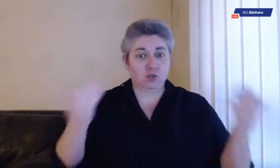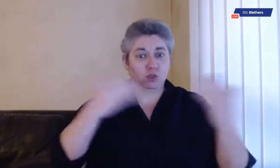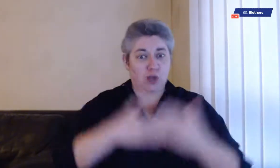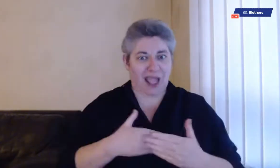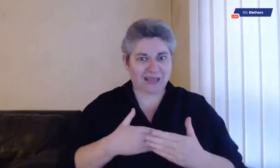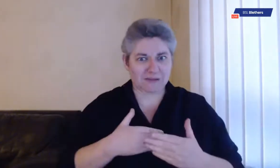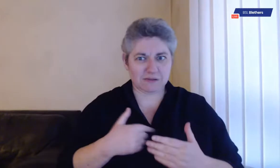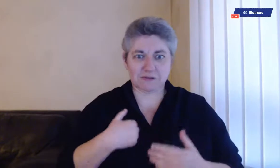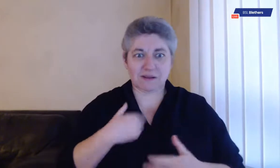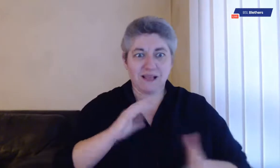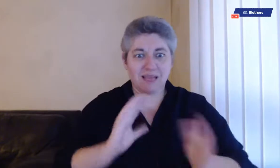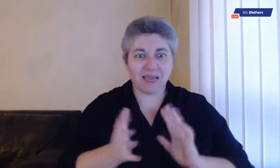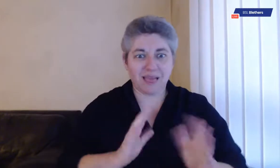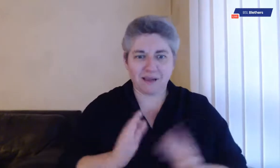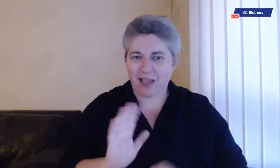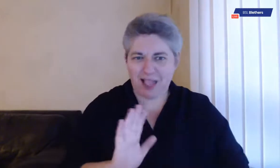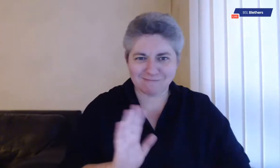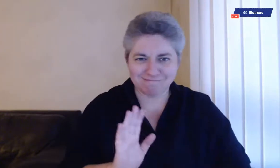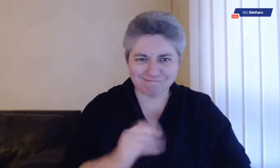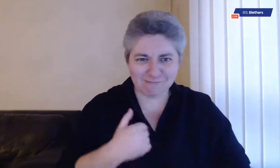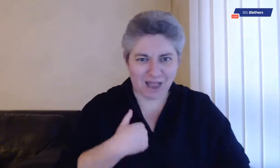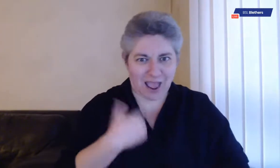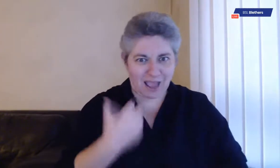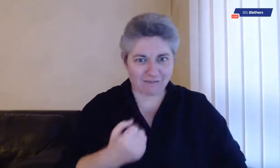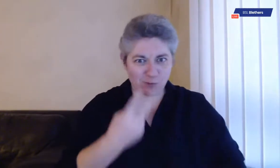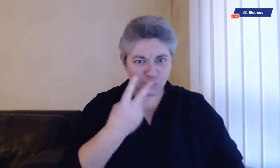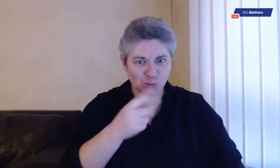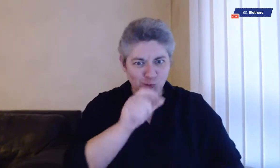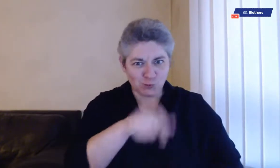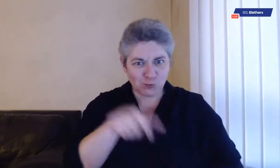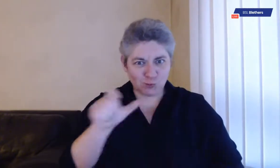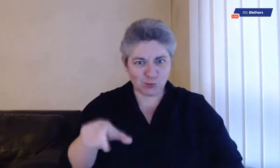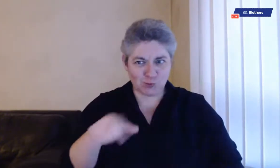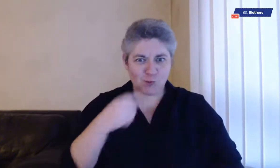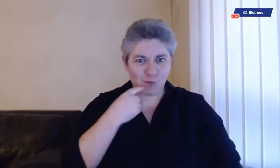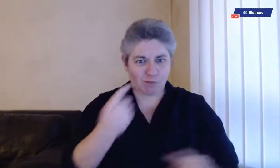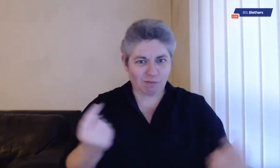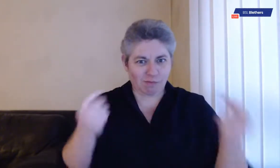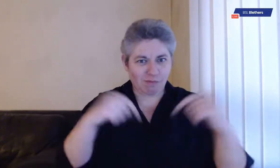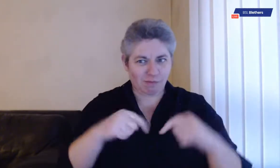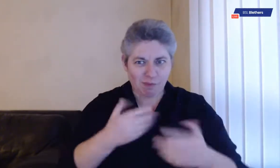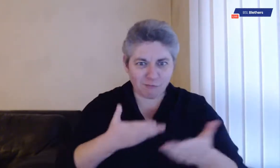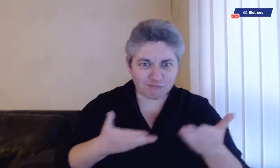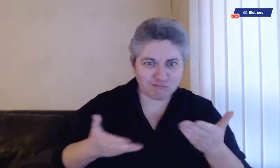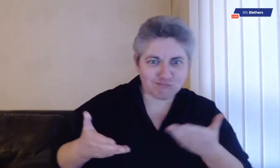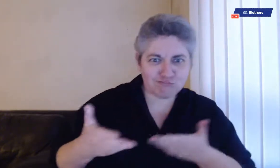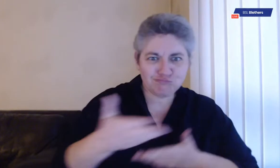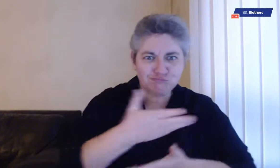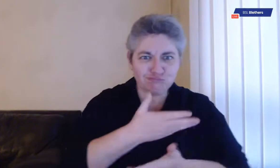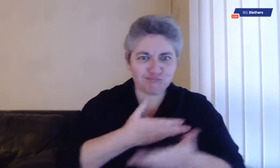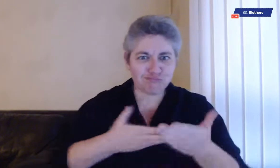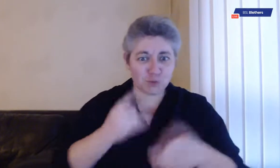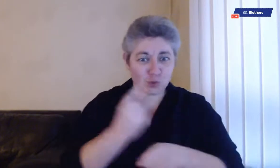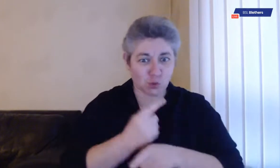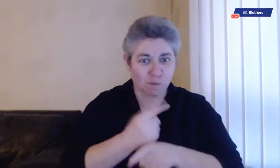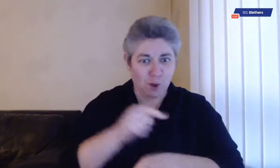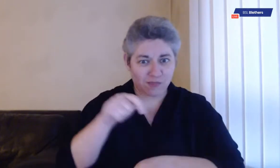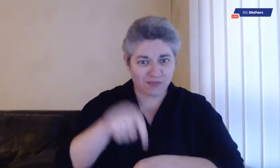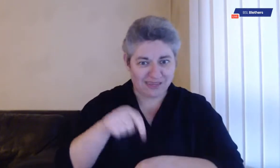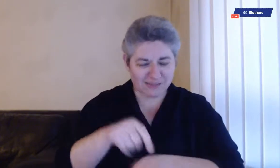those videos will make much more sense to you. So I'm not going to blether on by myself all evening. I've brought along two